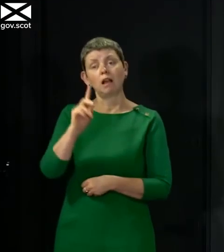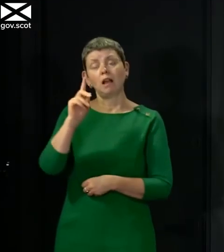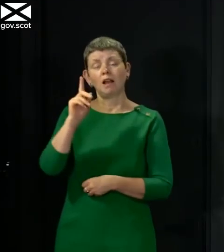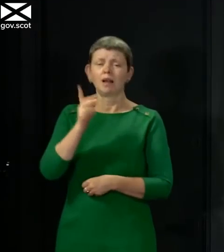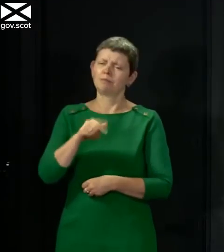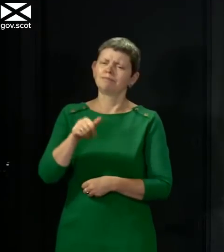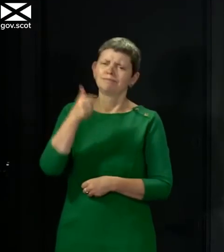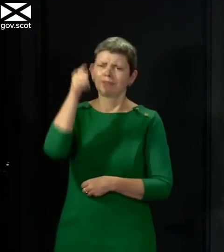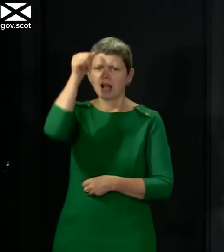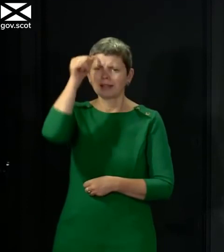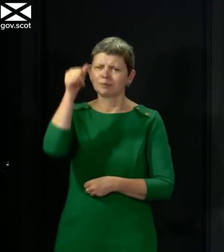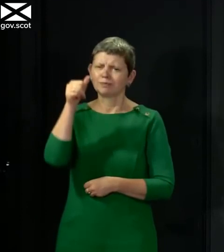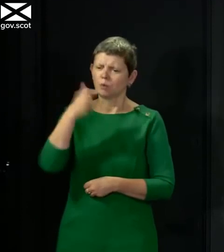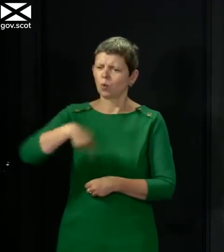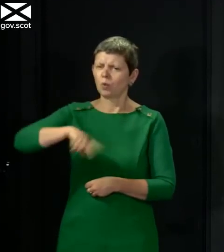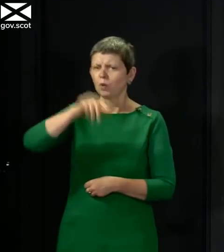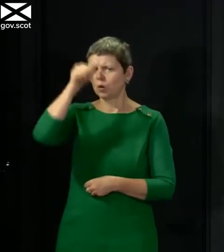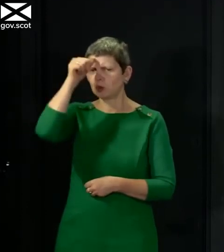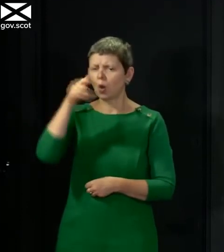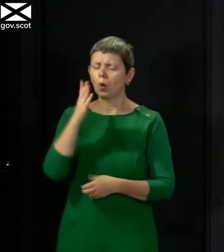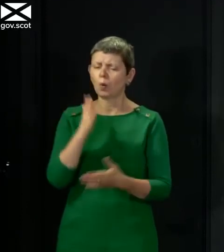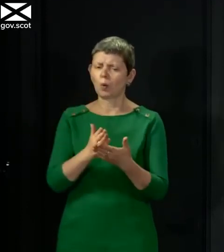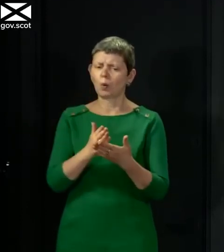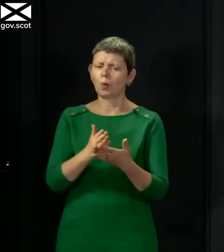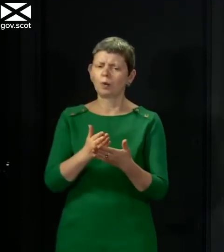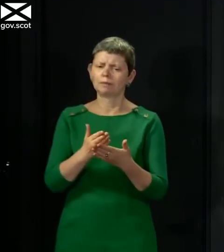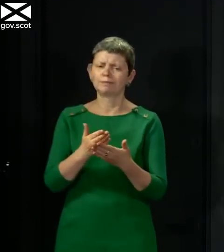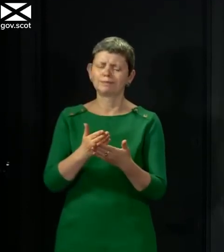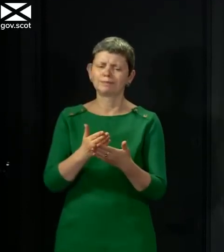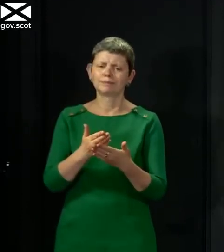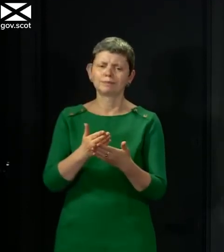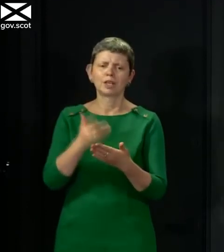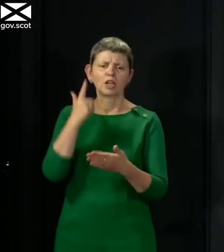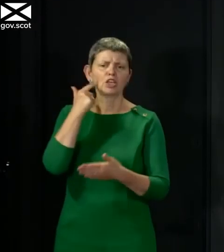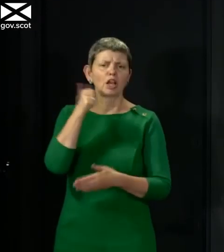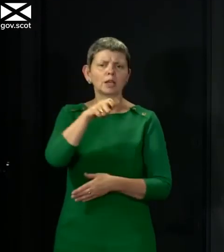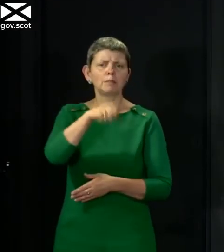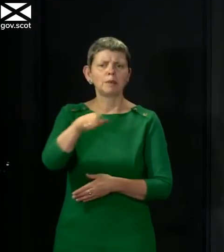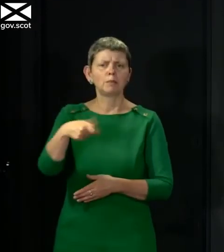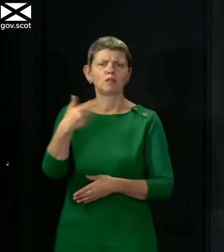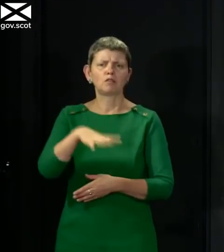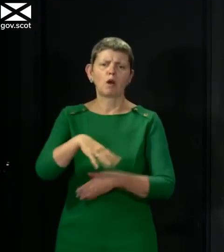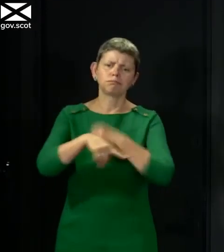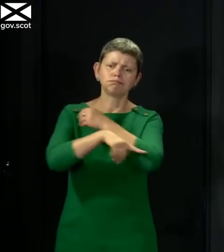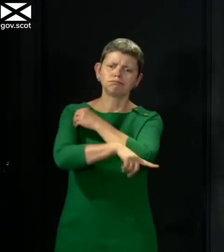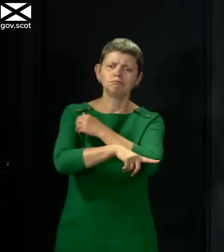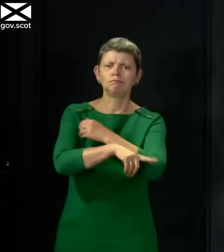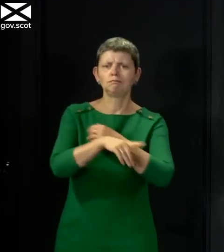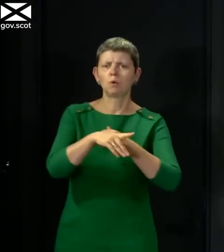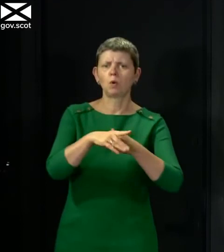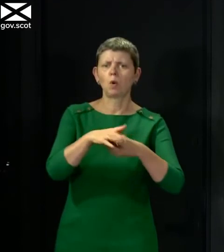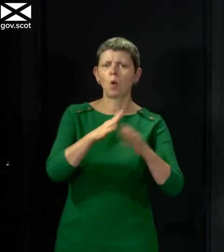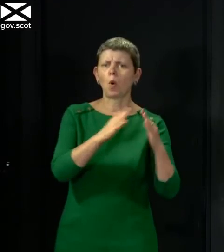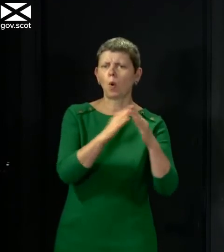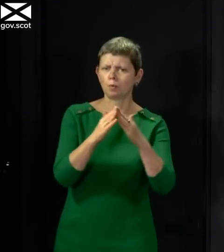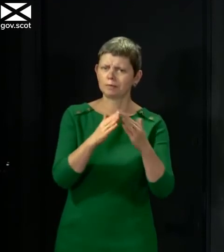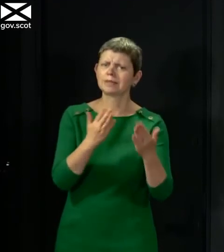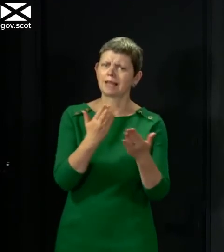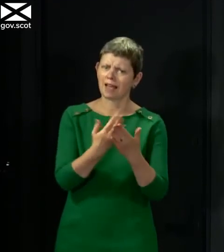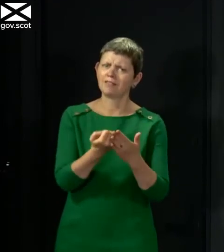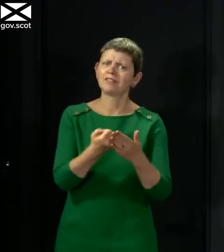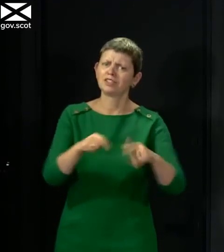know the particular challenges that young people from more deprived backgrounds face. On the point about the data, the curriculum